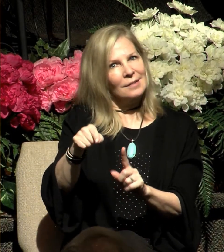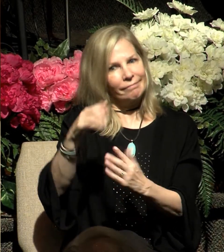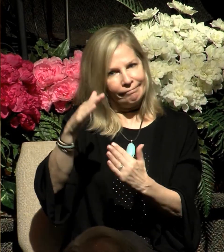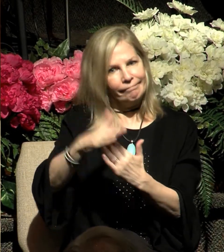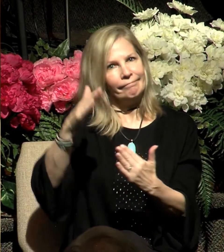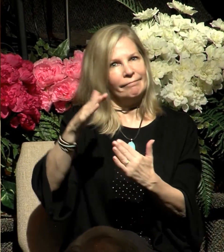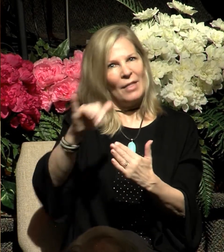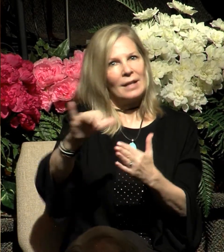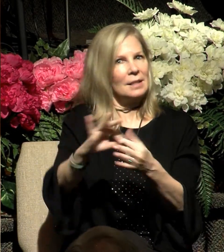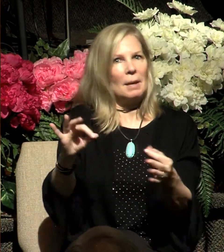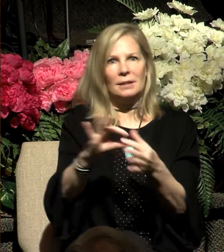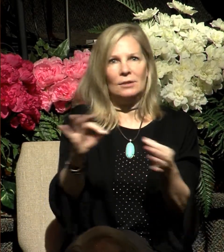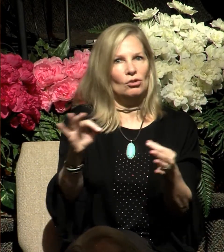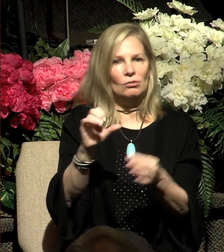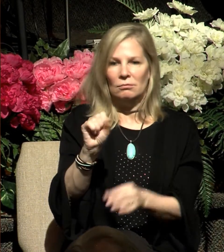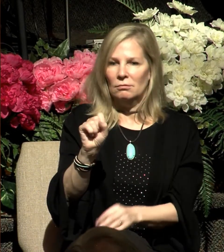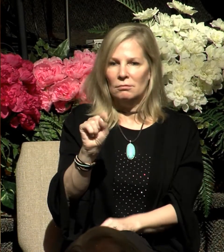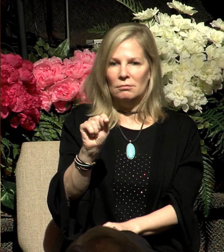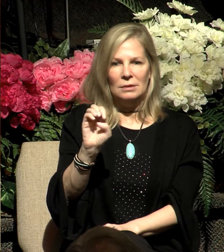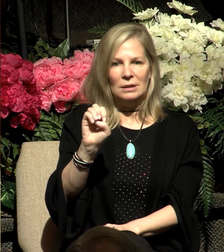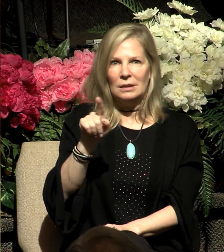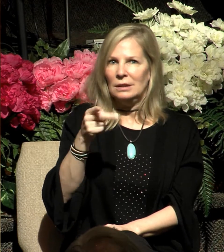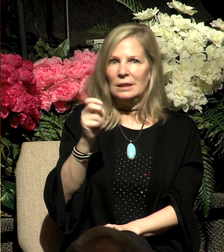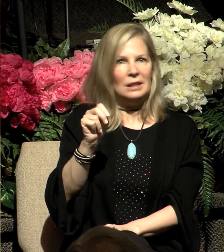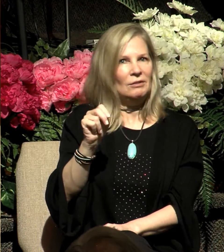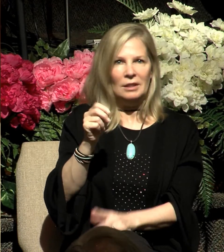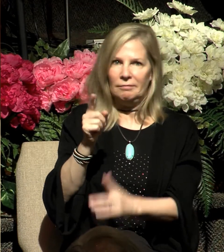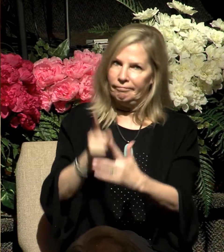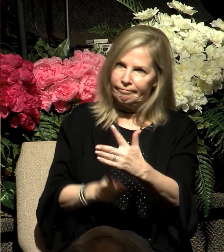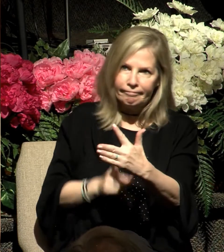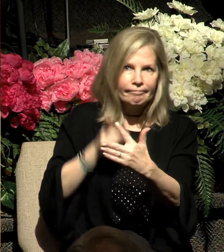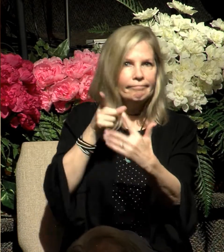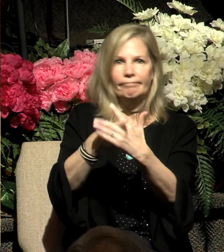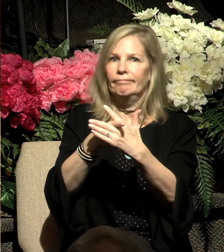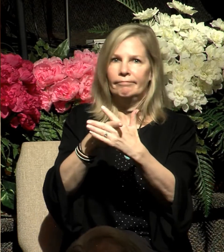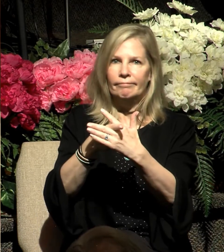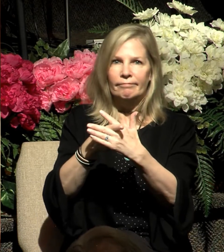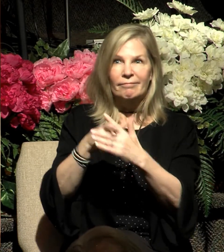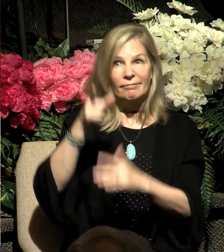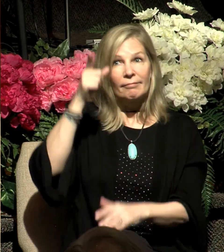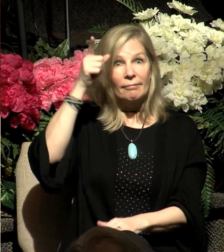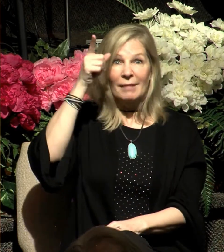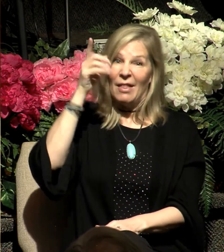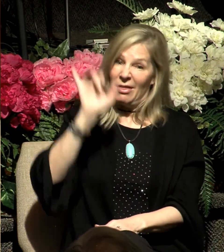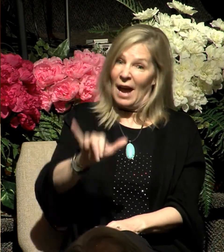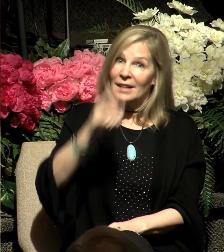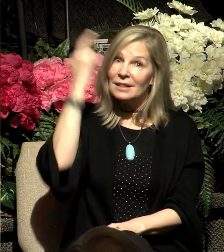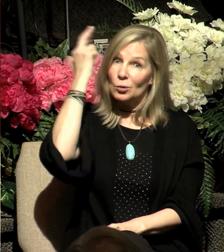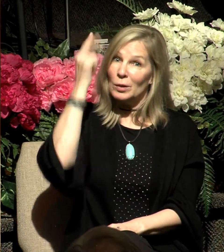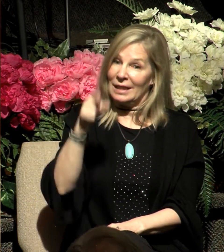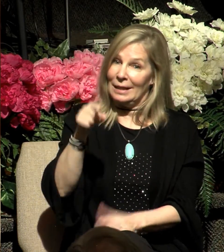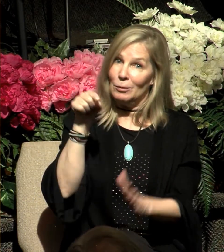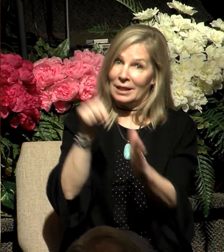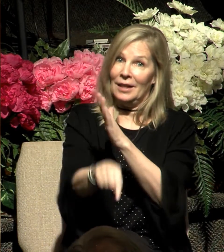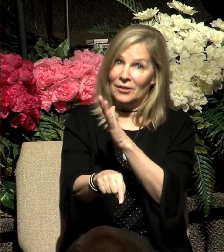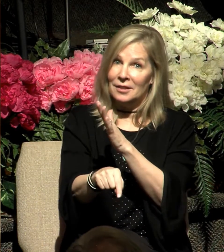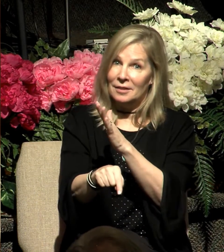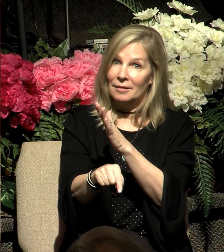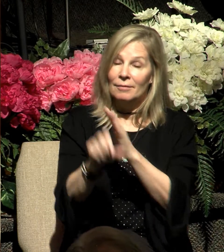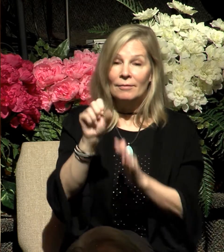the message. This is where Stephen is headed. In fact, this is what got Stephen killed. He says, you men who are stiff